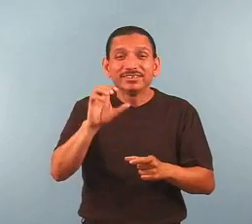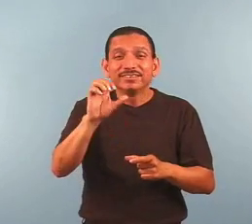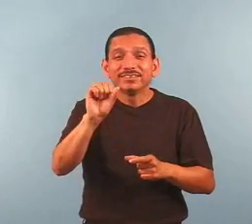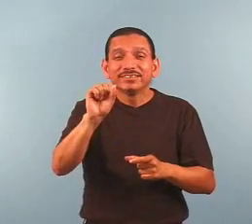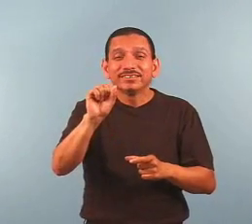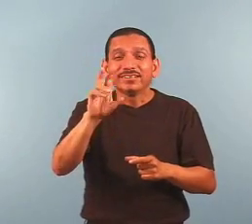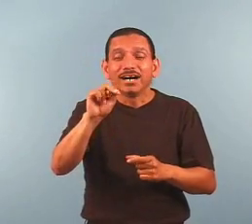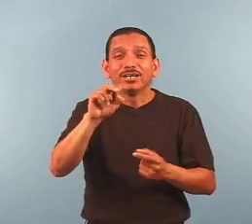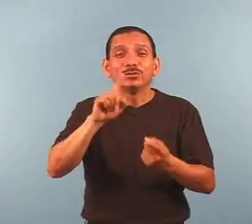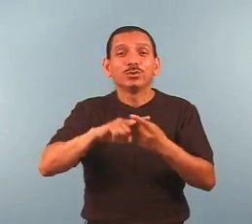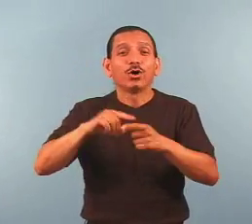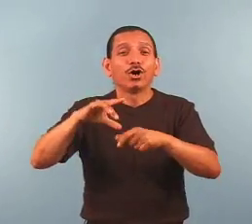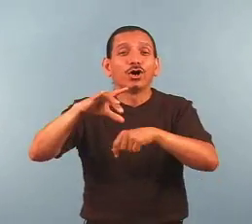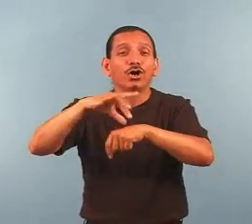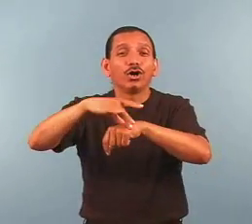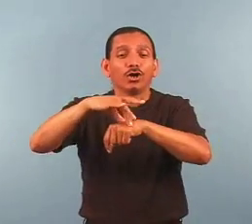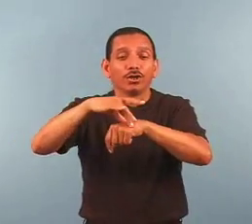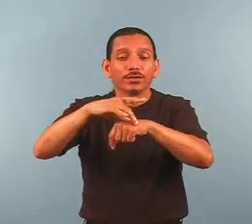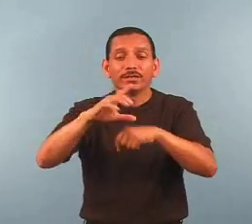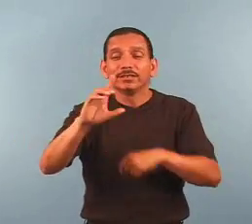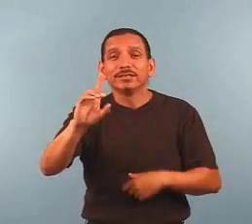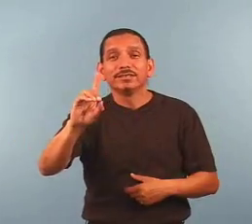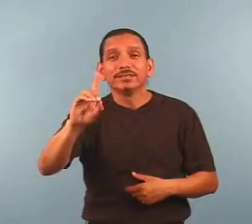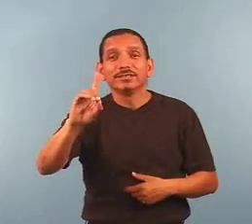Sun-Earth distance